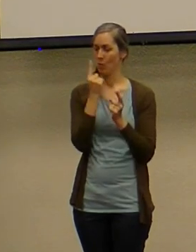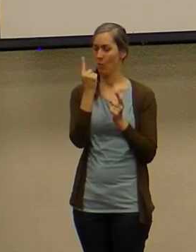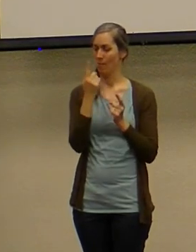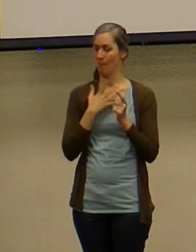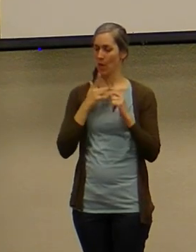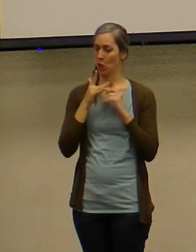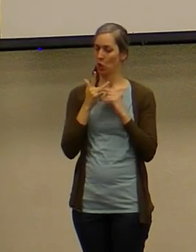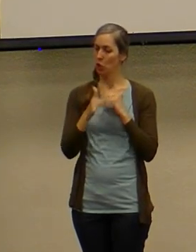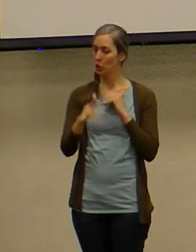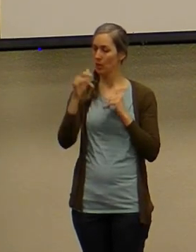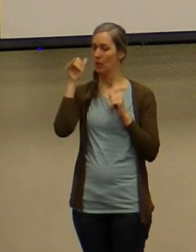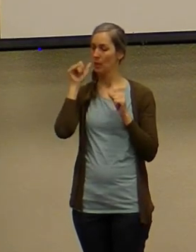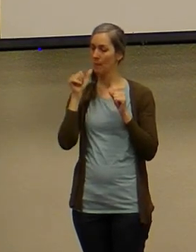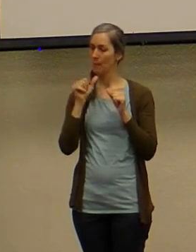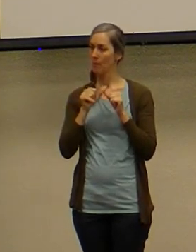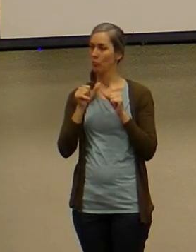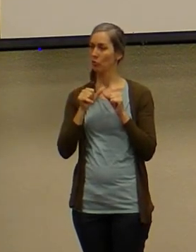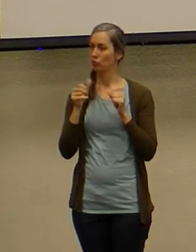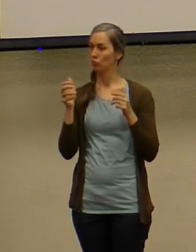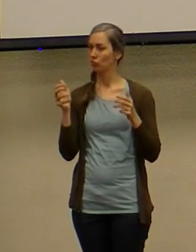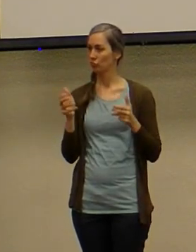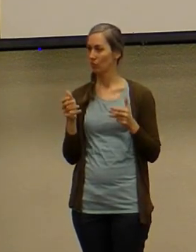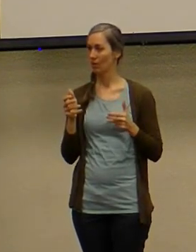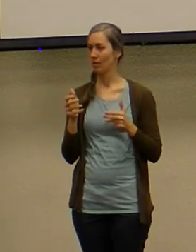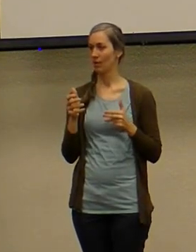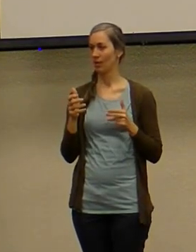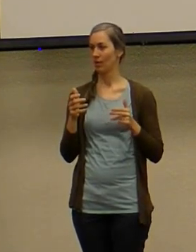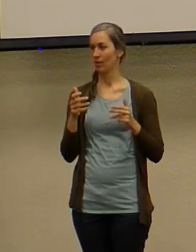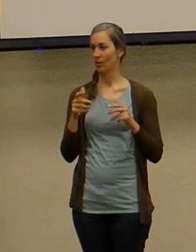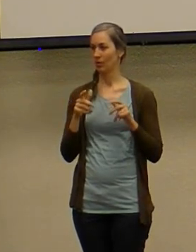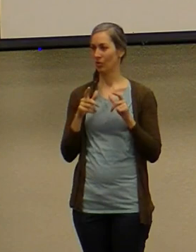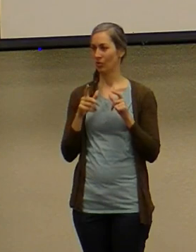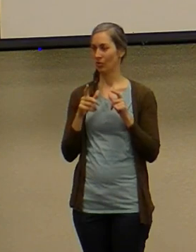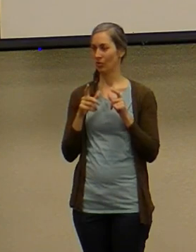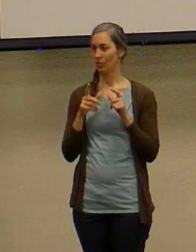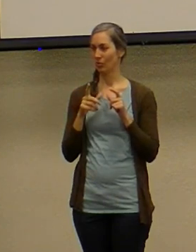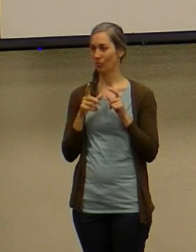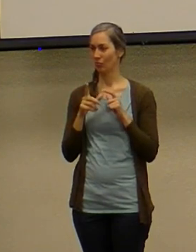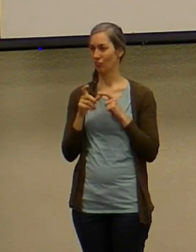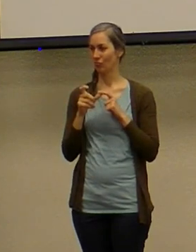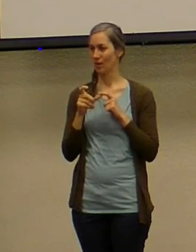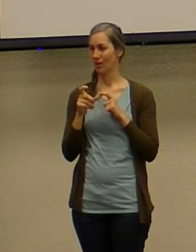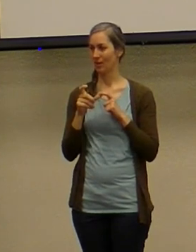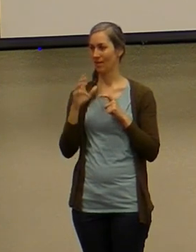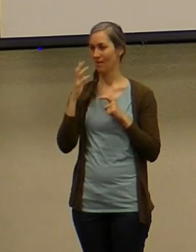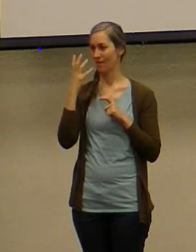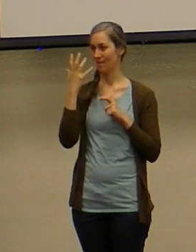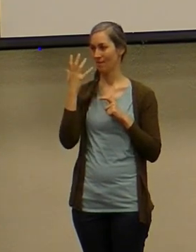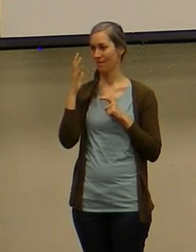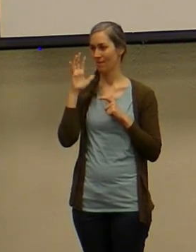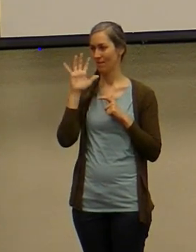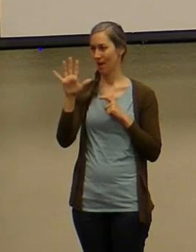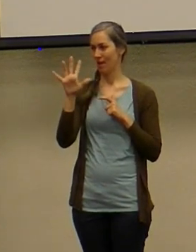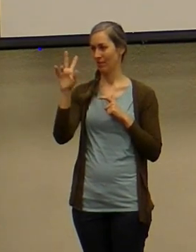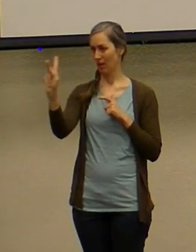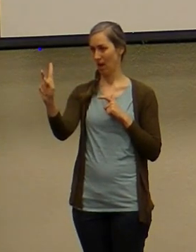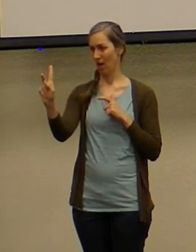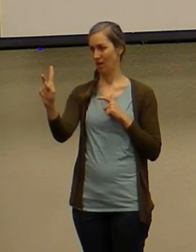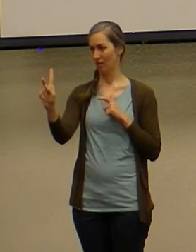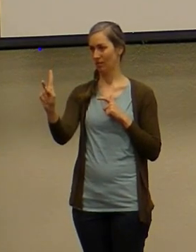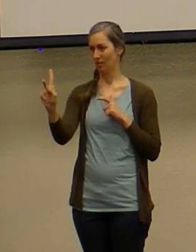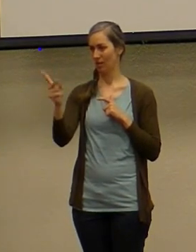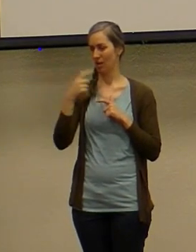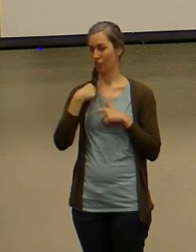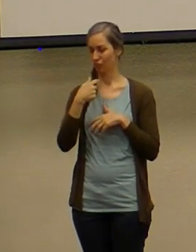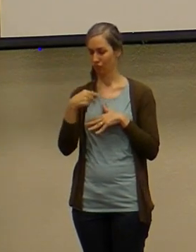concrete memories of him i was during a 5k and we're we're doing this 5k and i look up and i see two